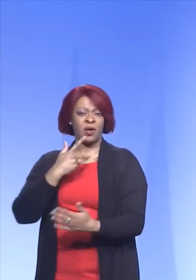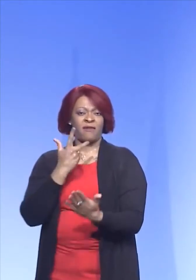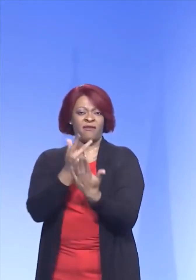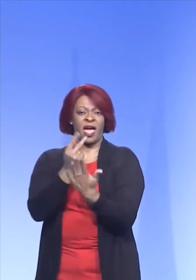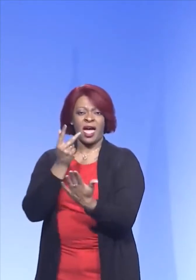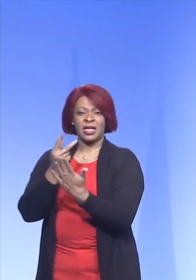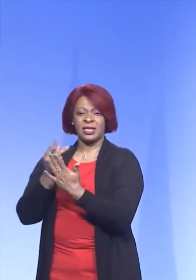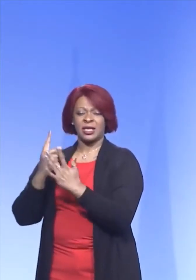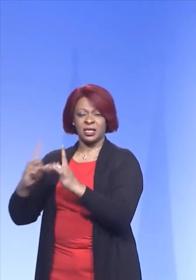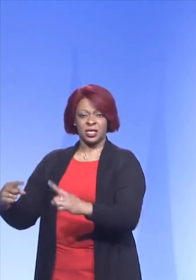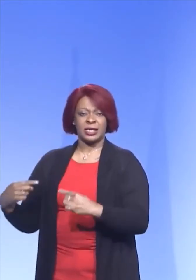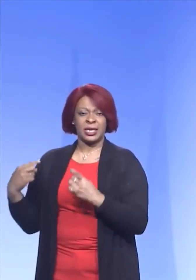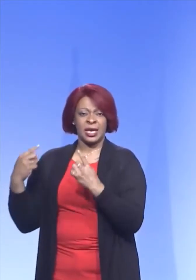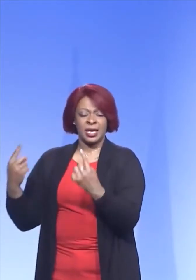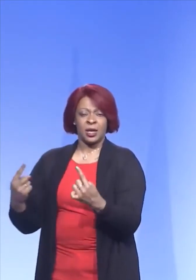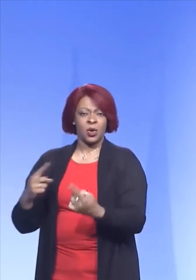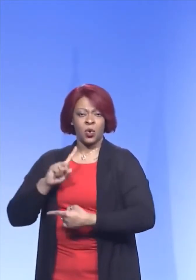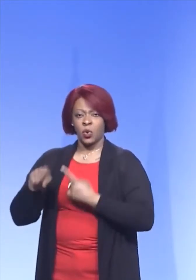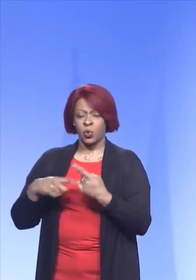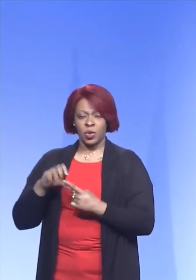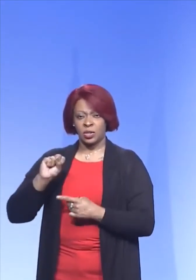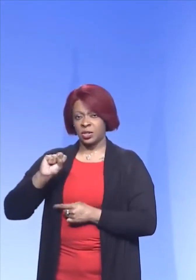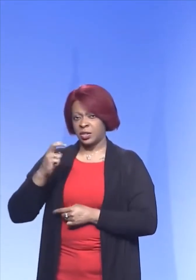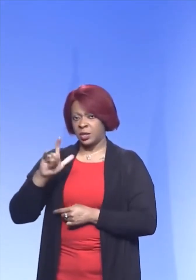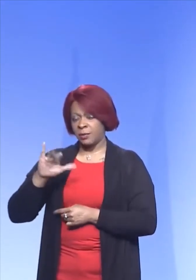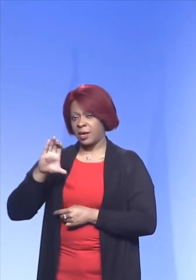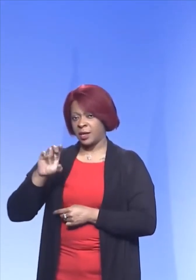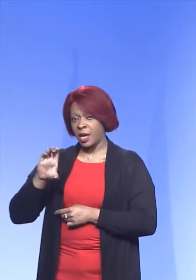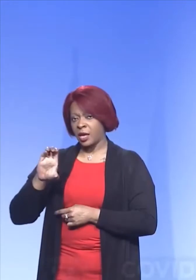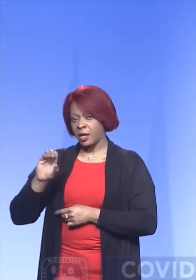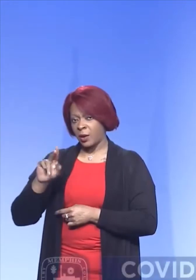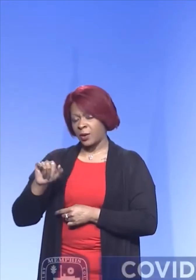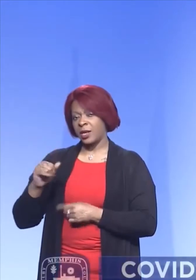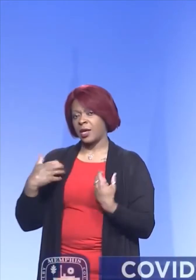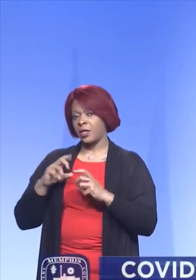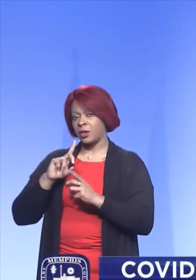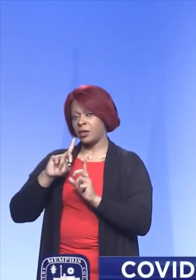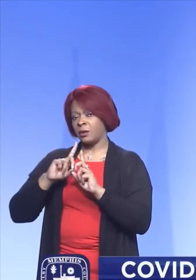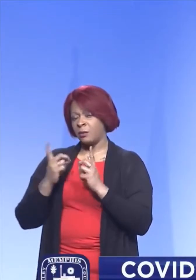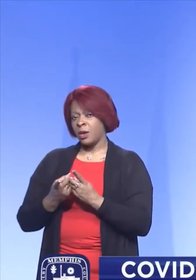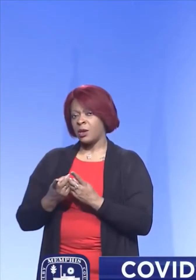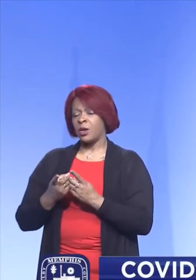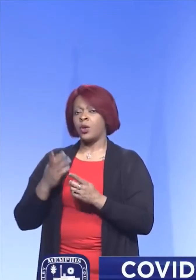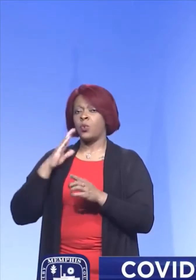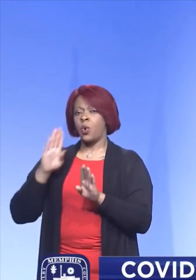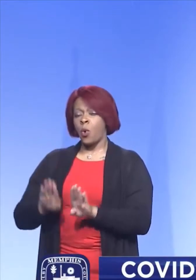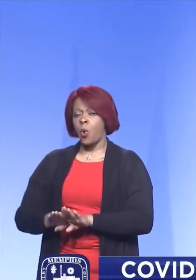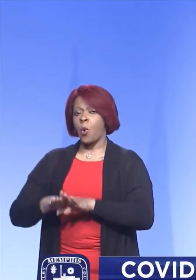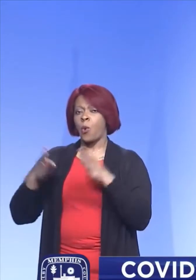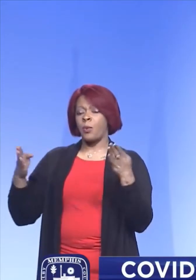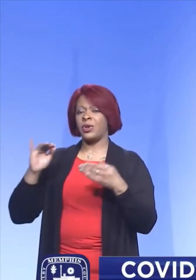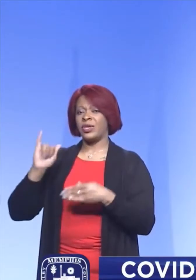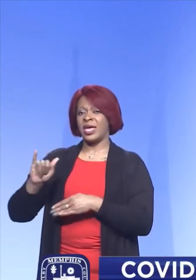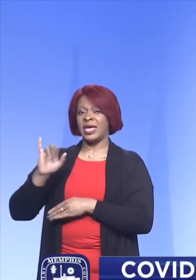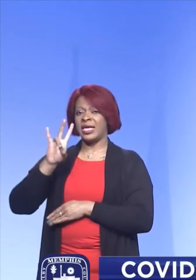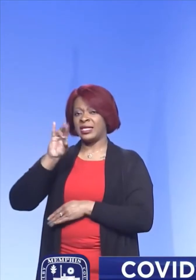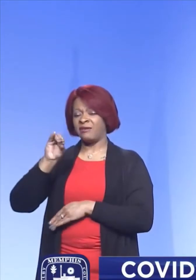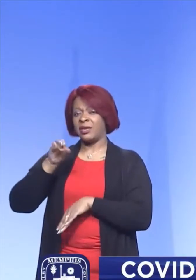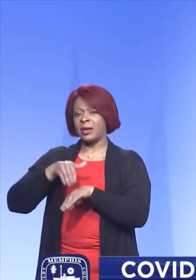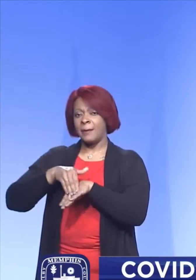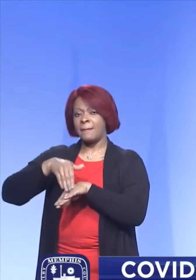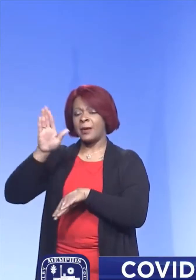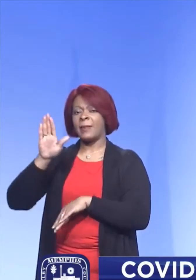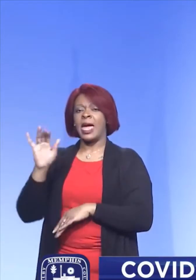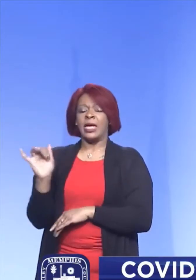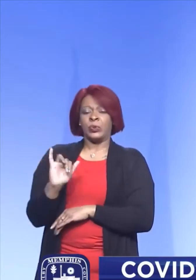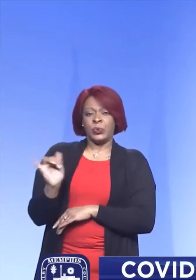to date, when does the Shelby County Health Department estimate that appointments can open up to those 70 and older, as